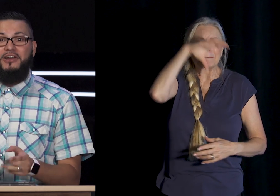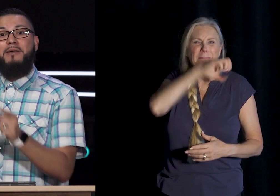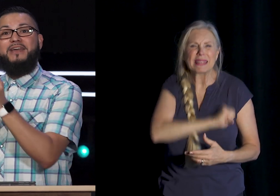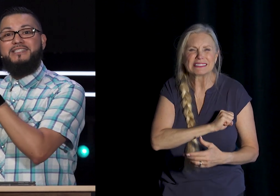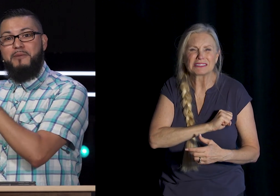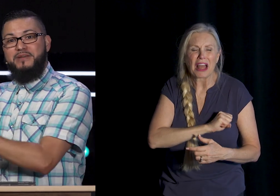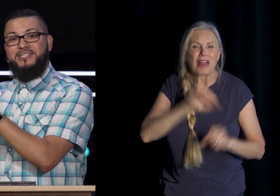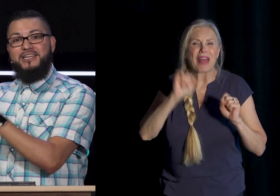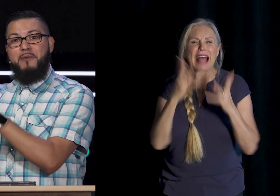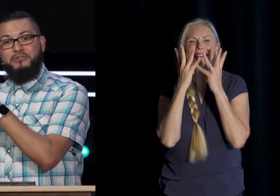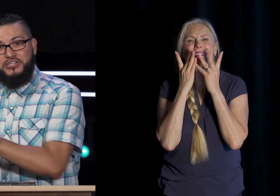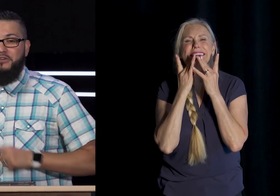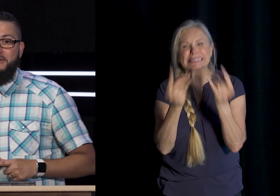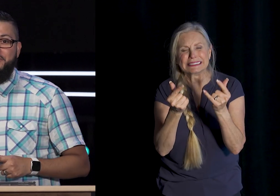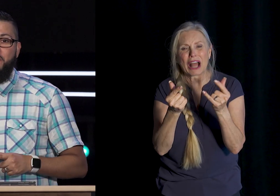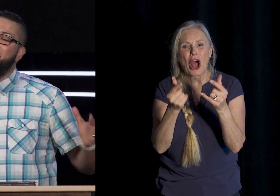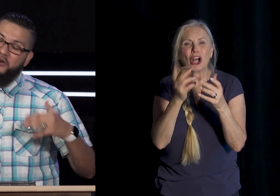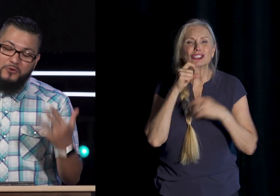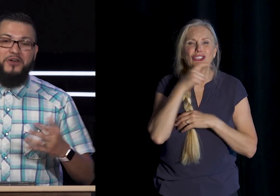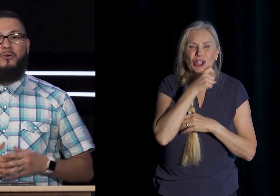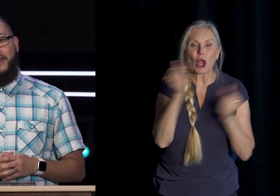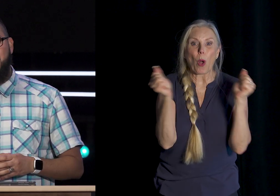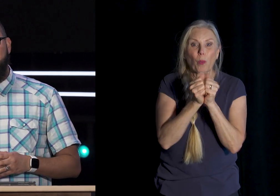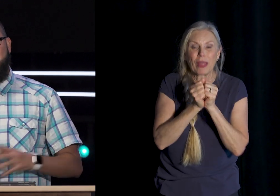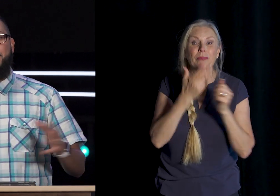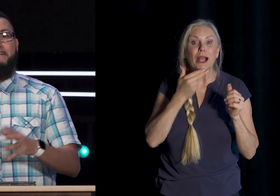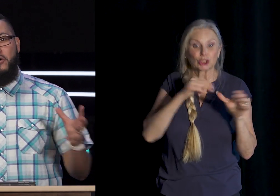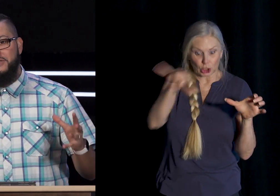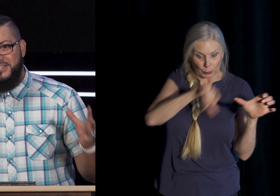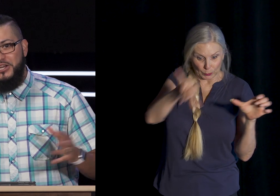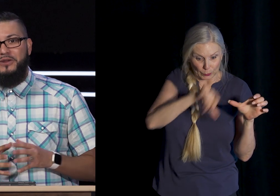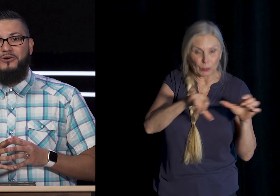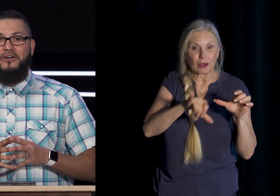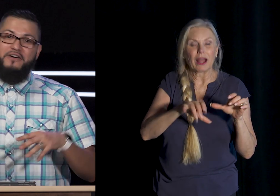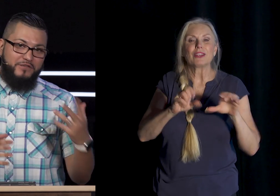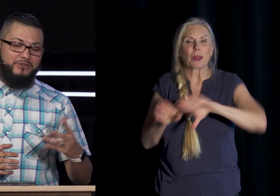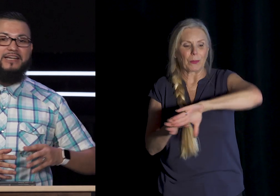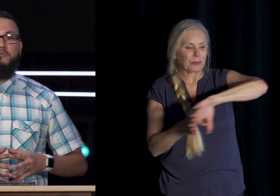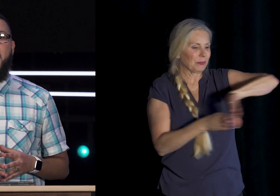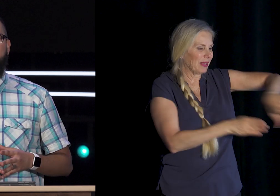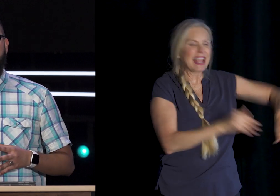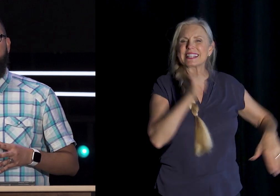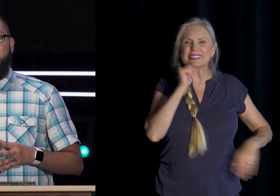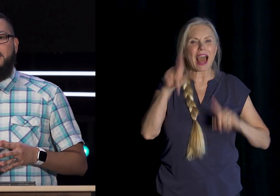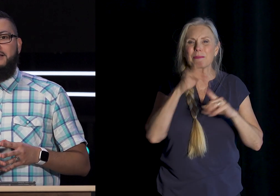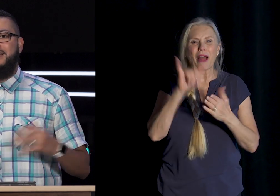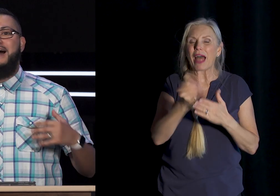Because I Missed The Opportunity Well In A Greater Way Not About Bowls Of Cereal Or Food That Expires God